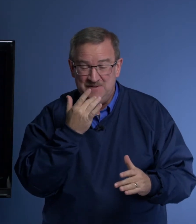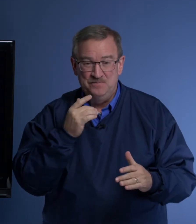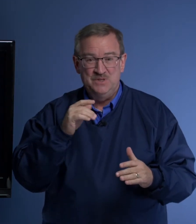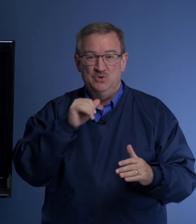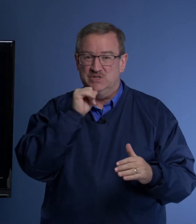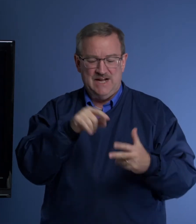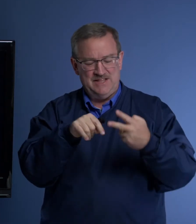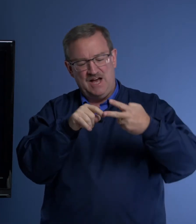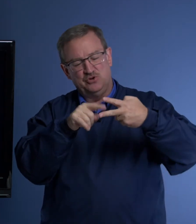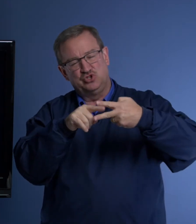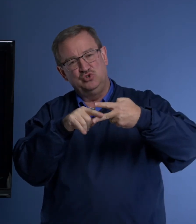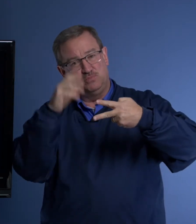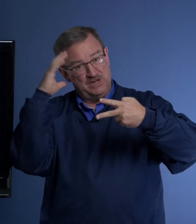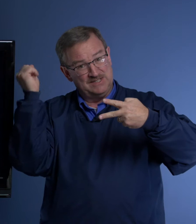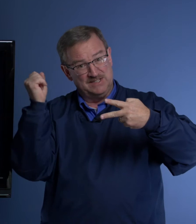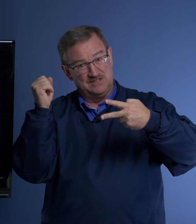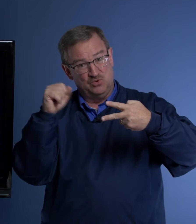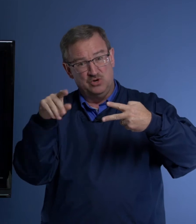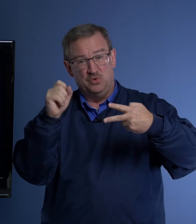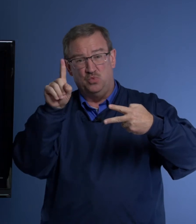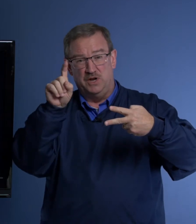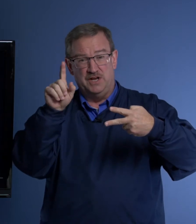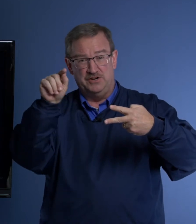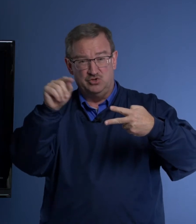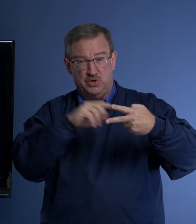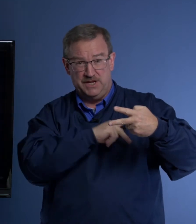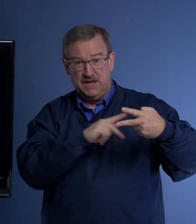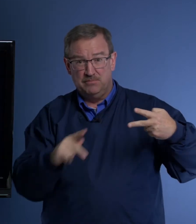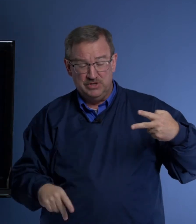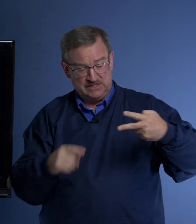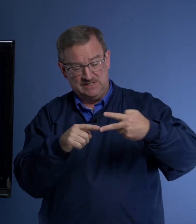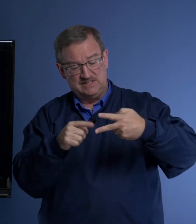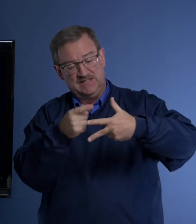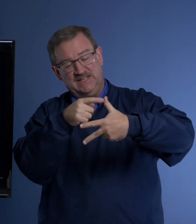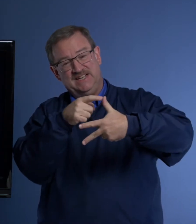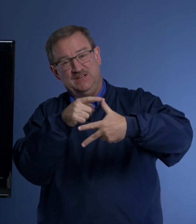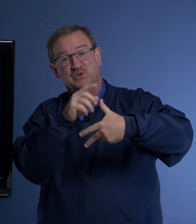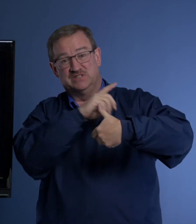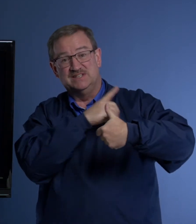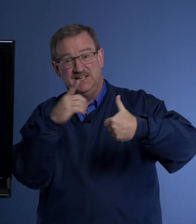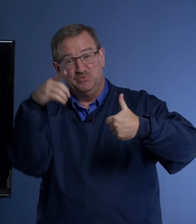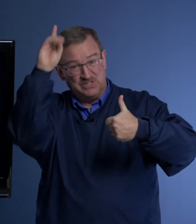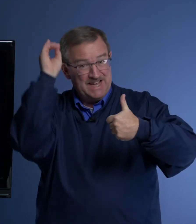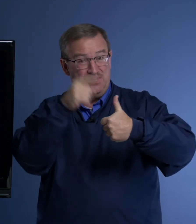was not the other two presidents or the 120 princes. It was Daniel.